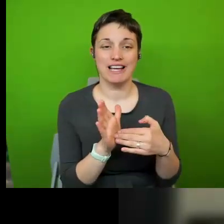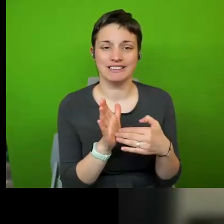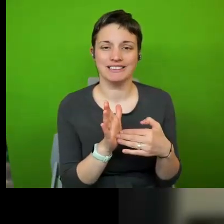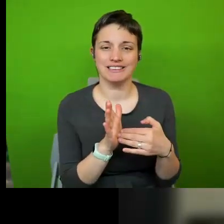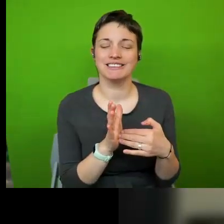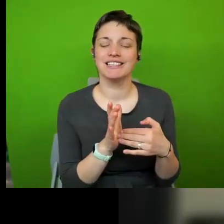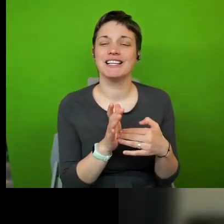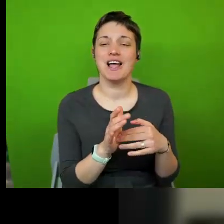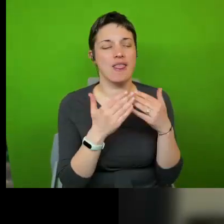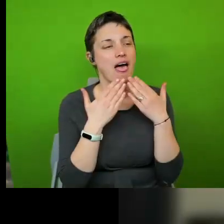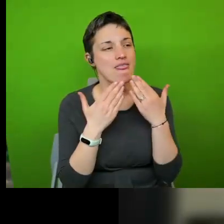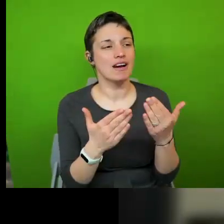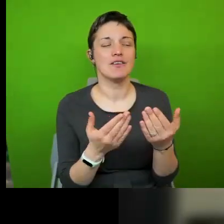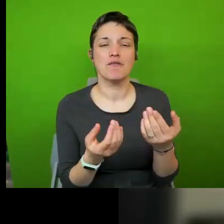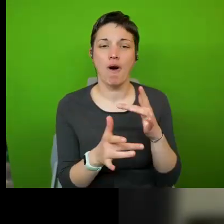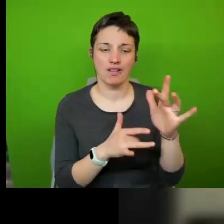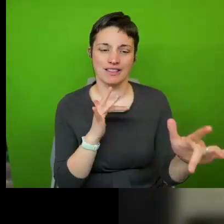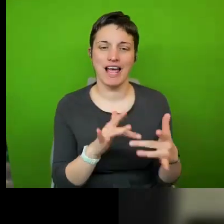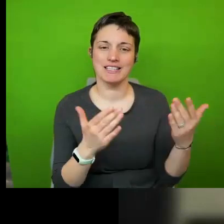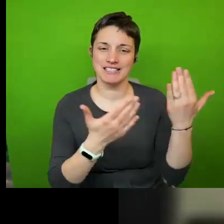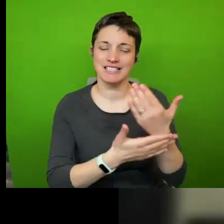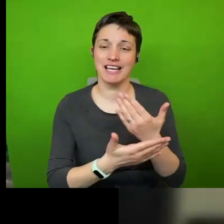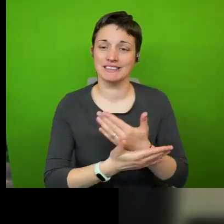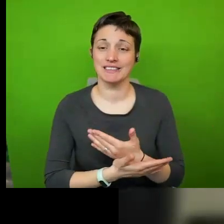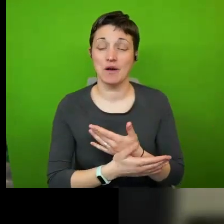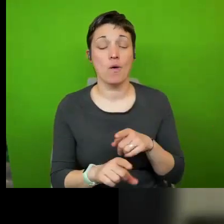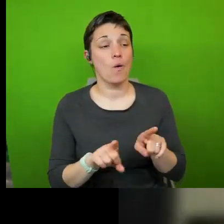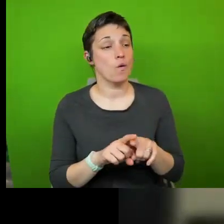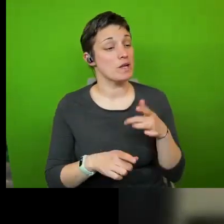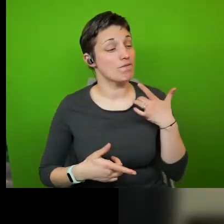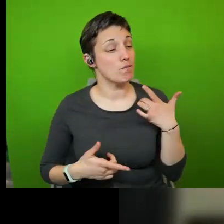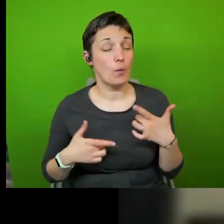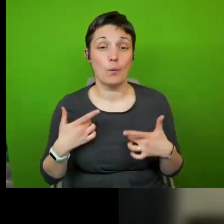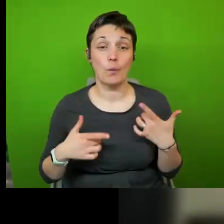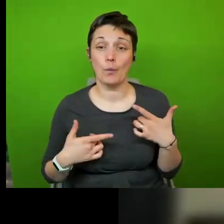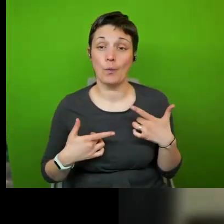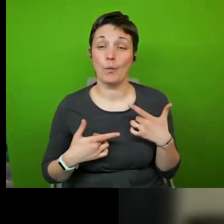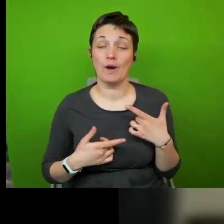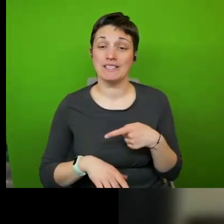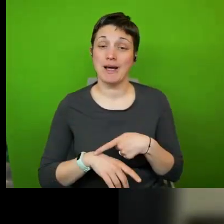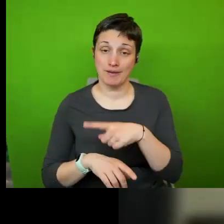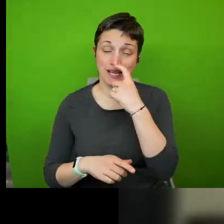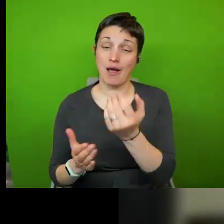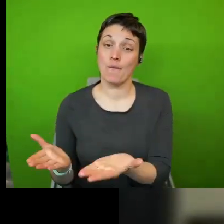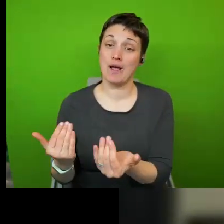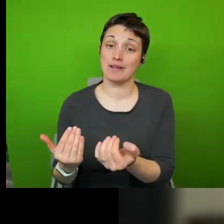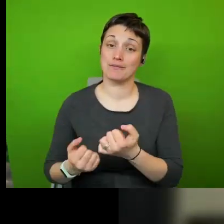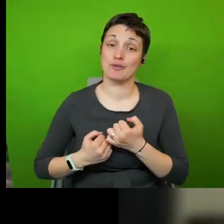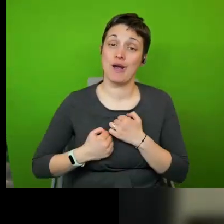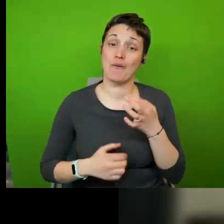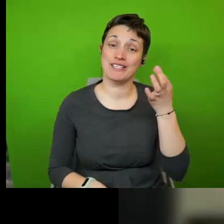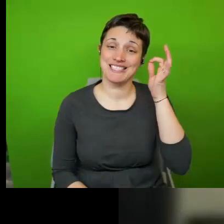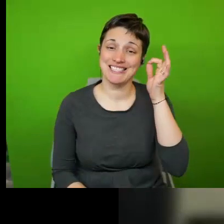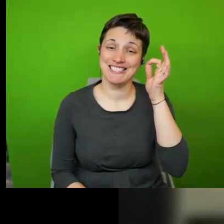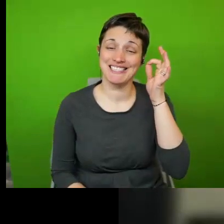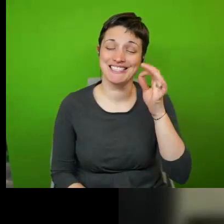to join us uh online tonight and we really look forward to the time that we can welcome you to our city um